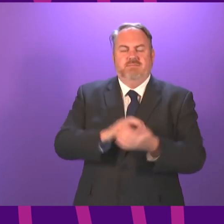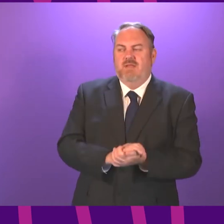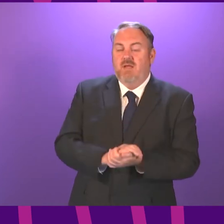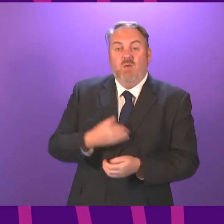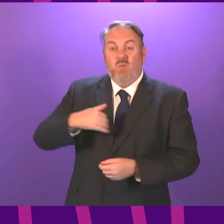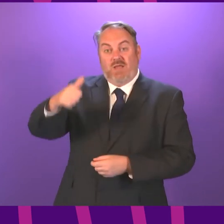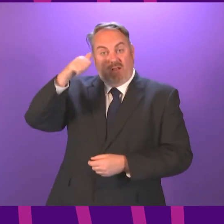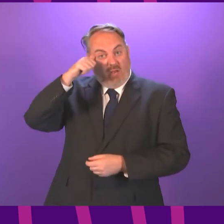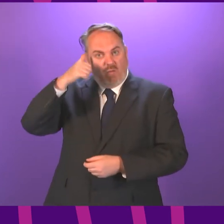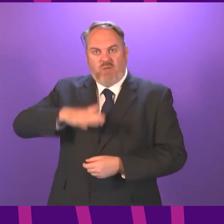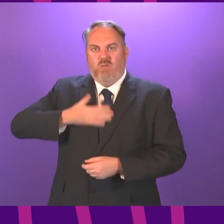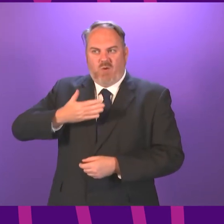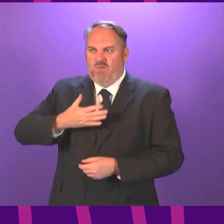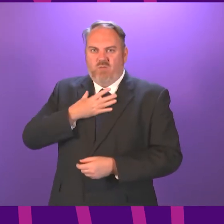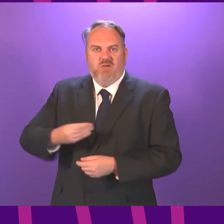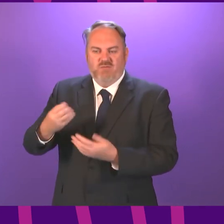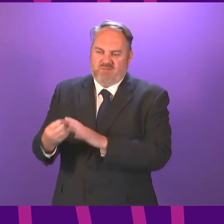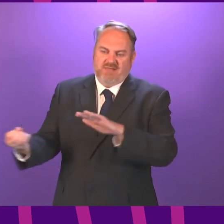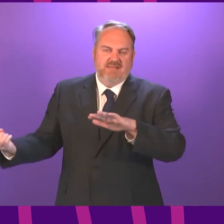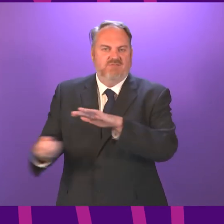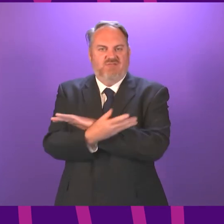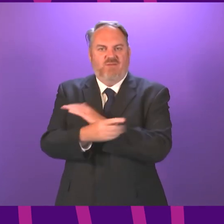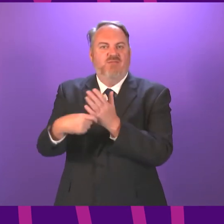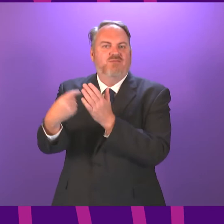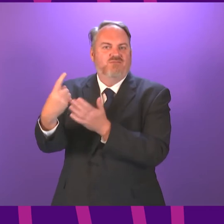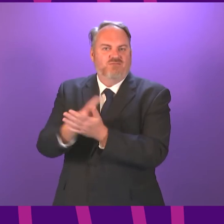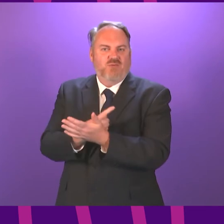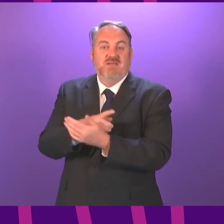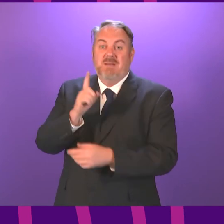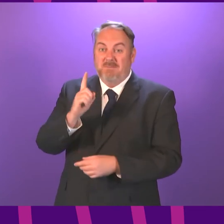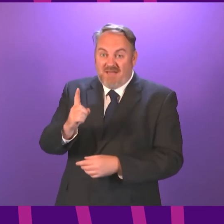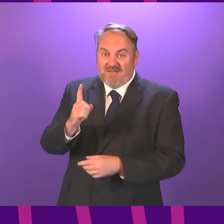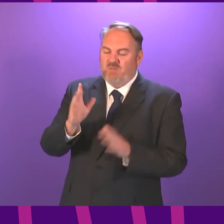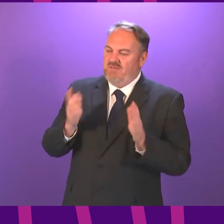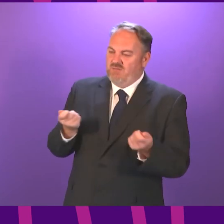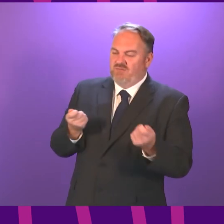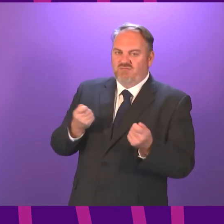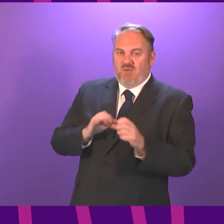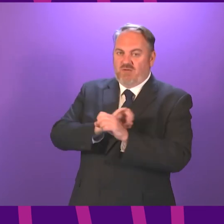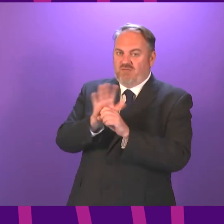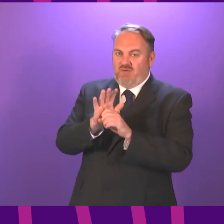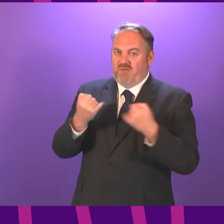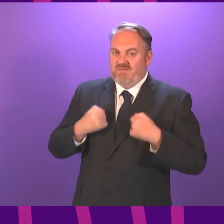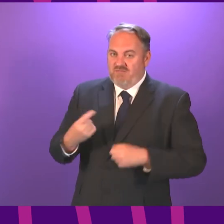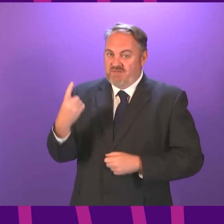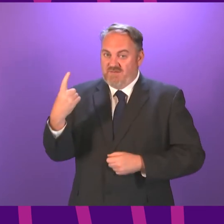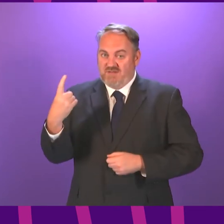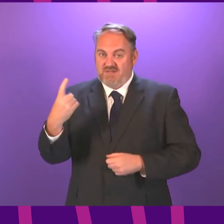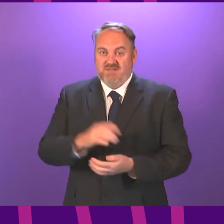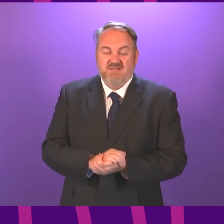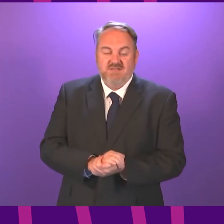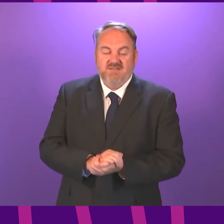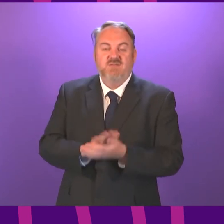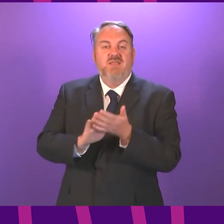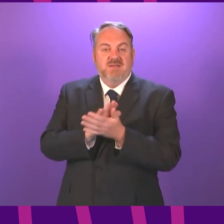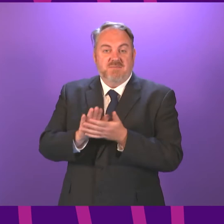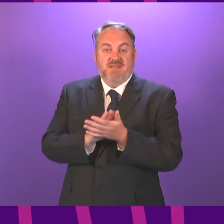mitigations. But for now, basic measures to prevent transmission are really important and effective against all variants